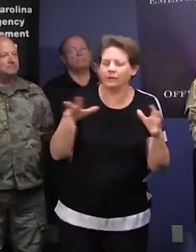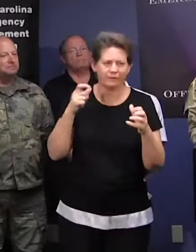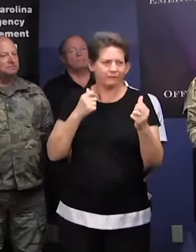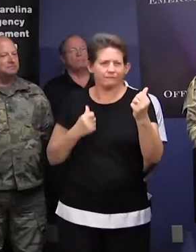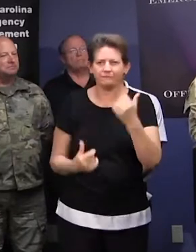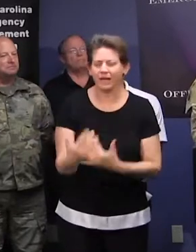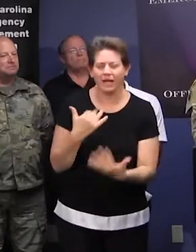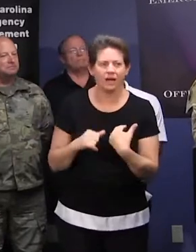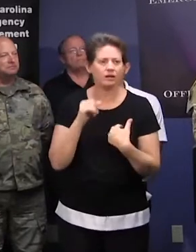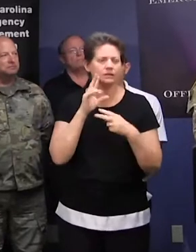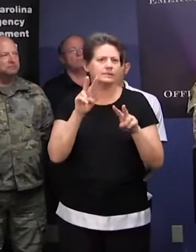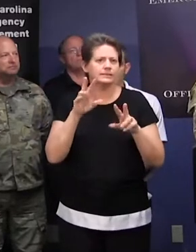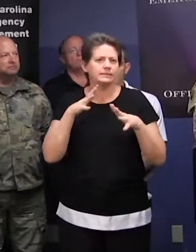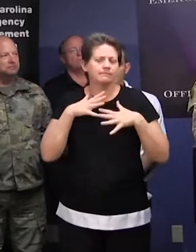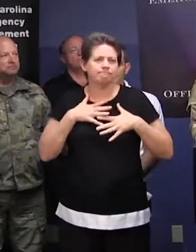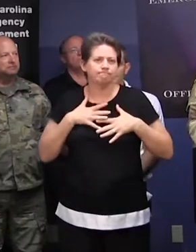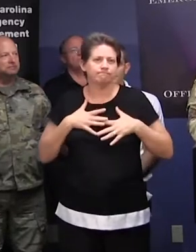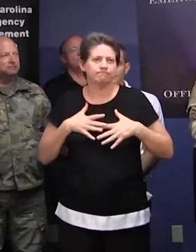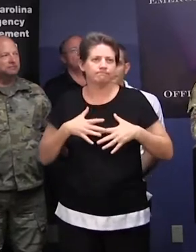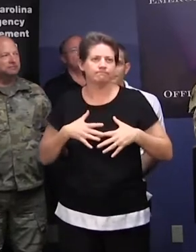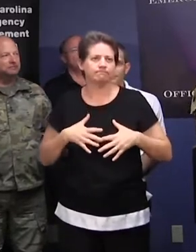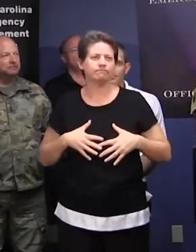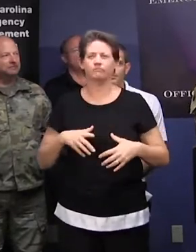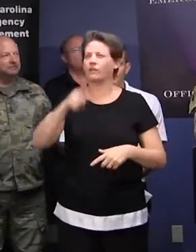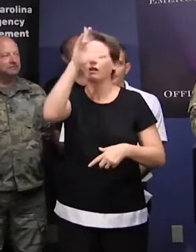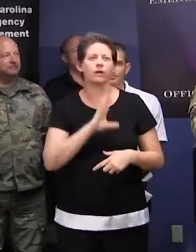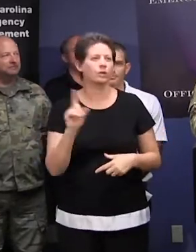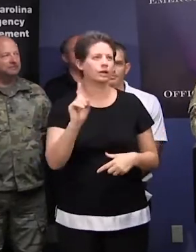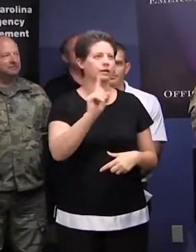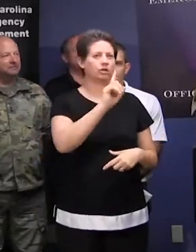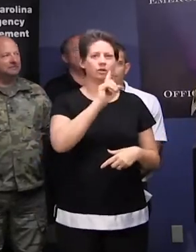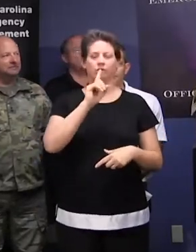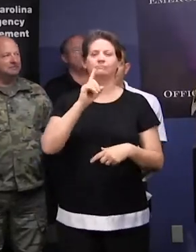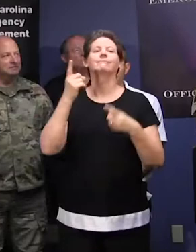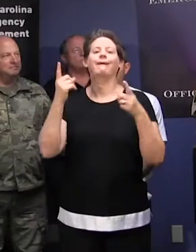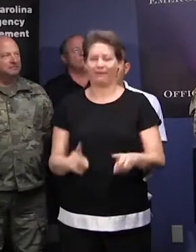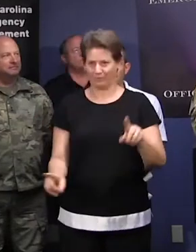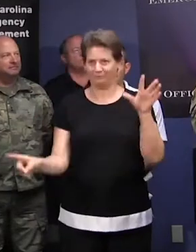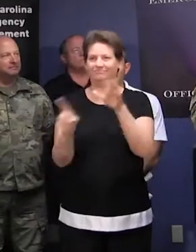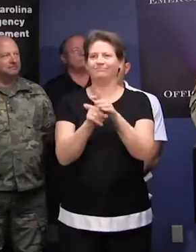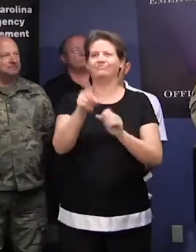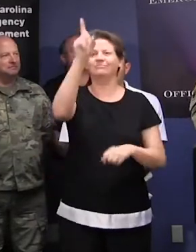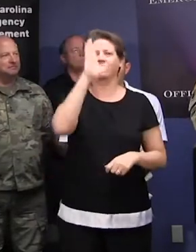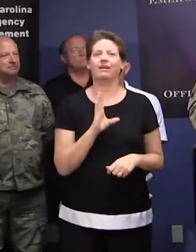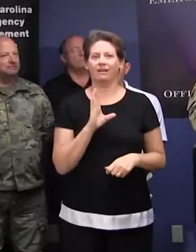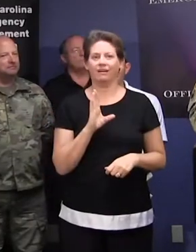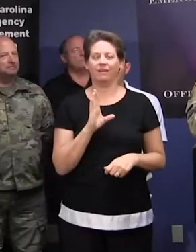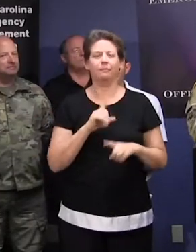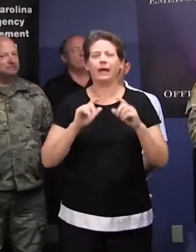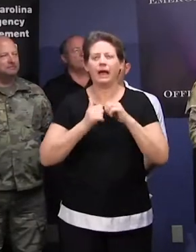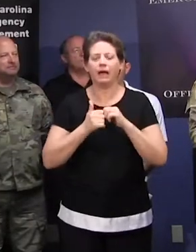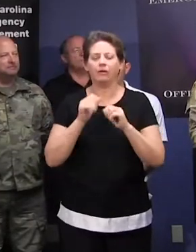And as he starts to get discouraged, because God's not in that, God reveals himself in a very small